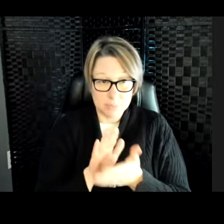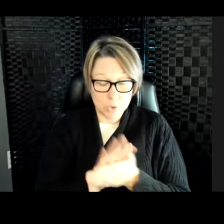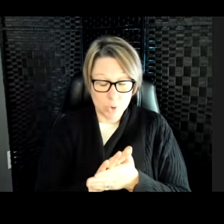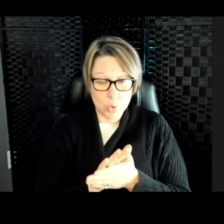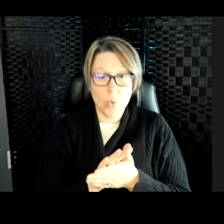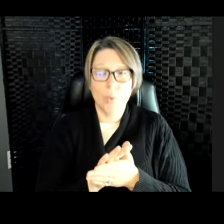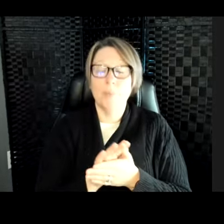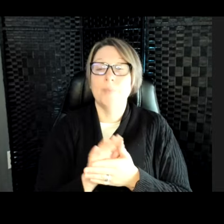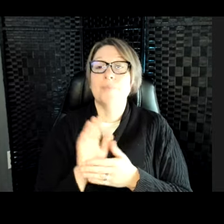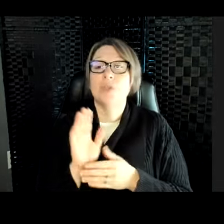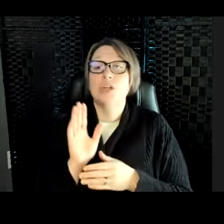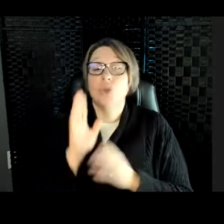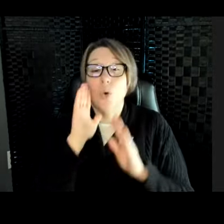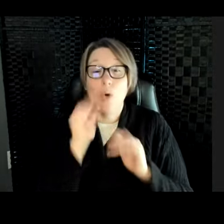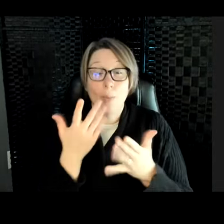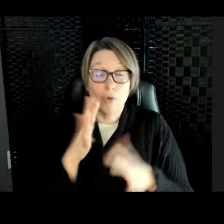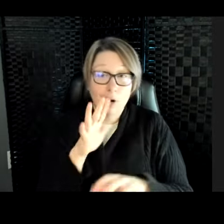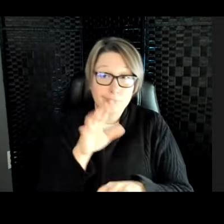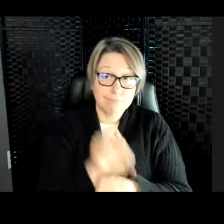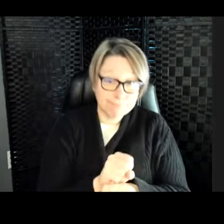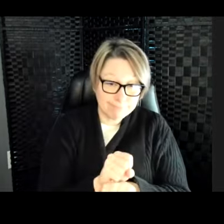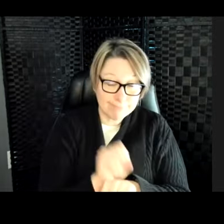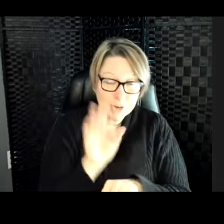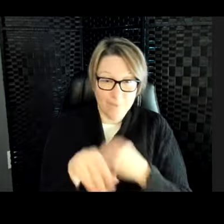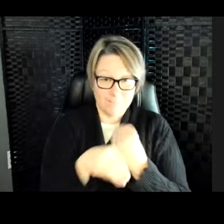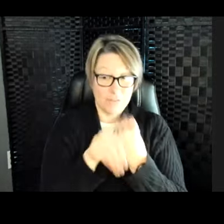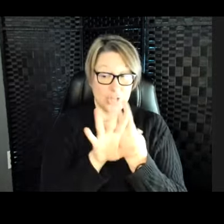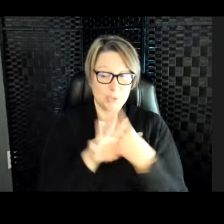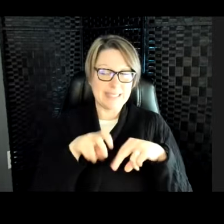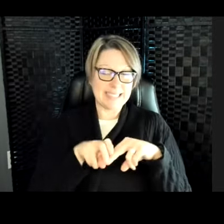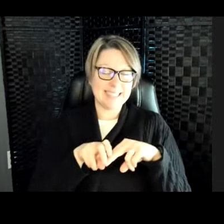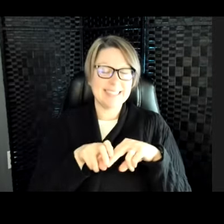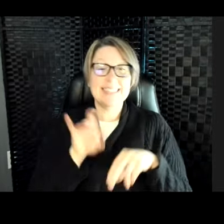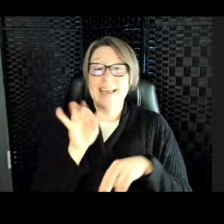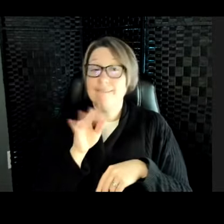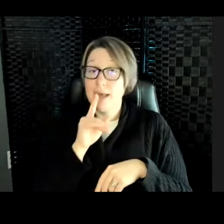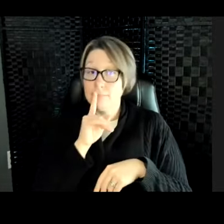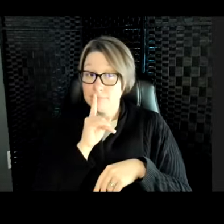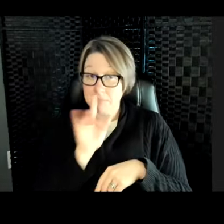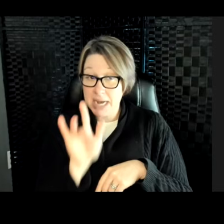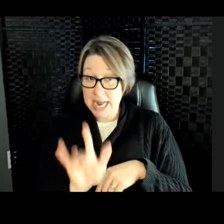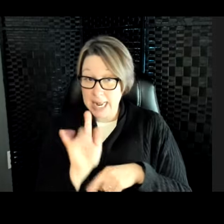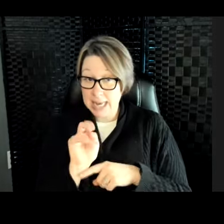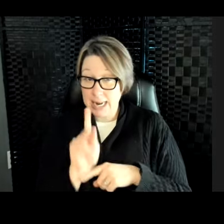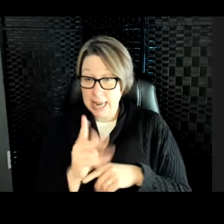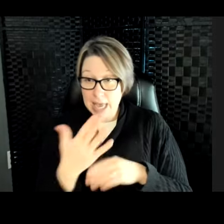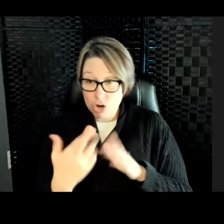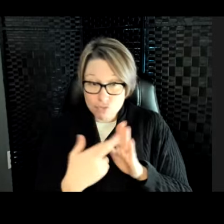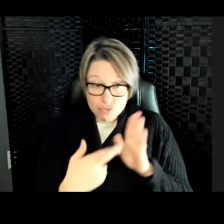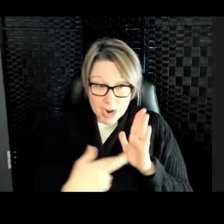already reserved your seats, your virtual seats. And if you haven't, click that link, go ahead and register, and we'll meet you tomorrow at the